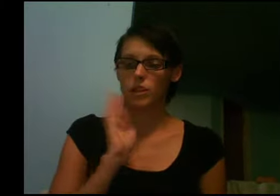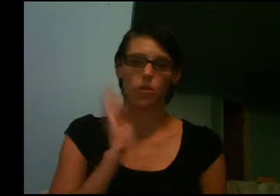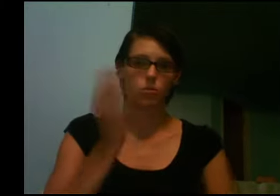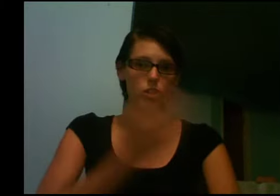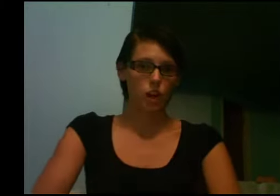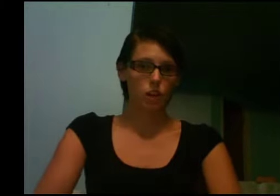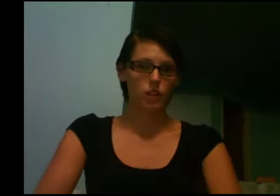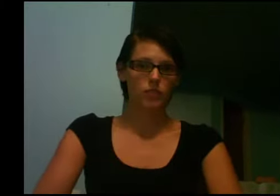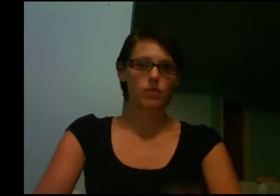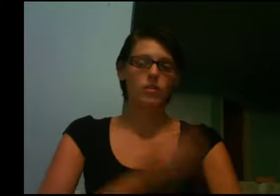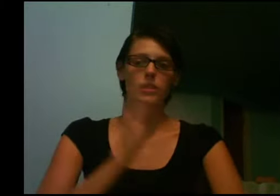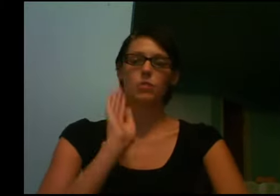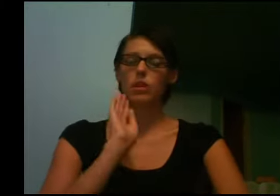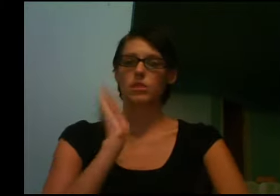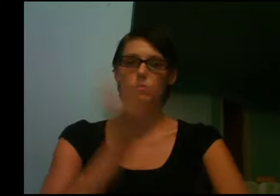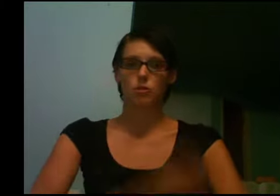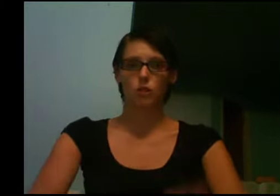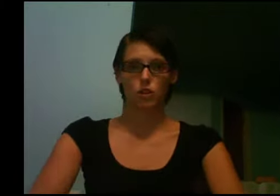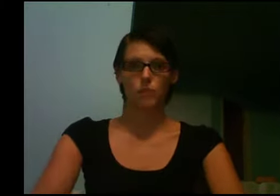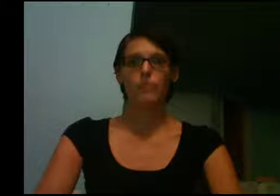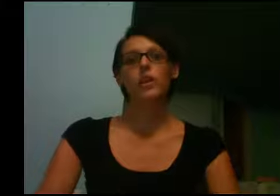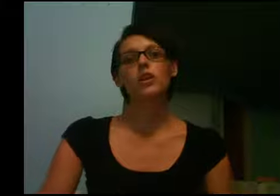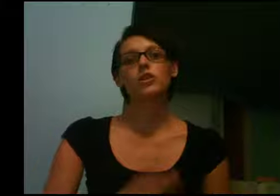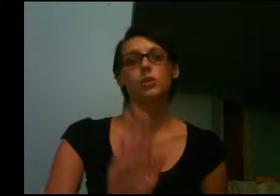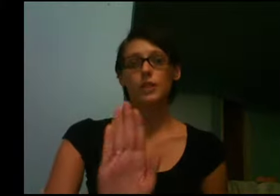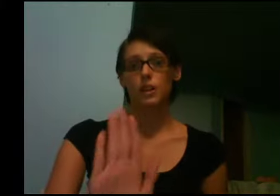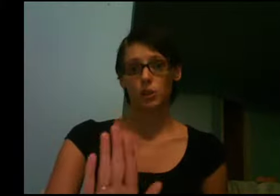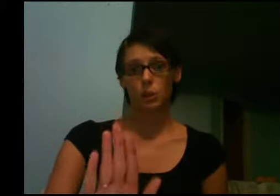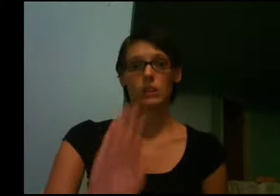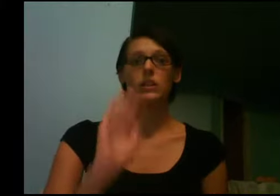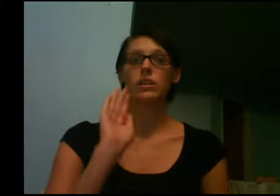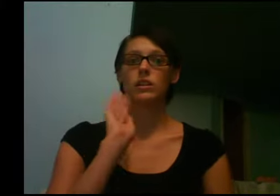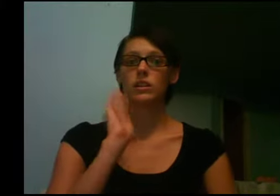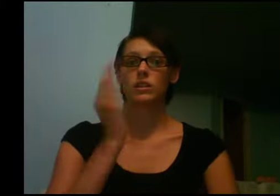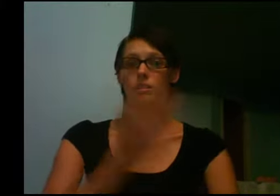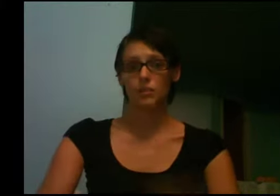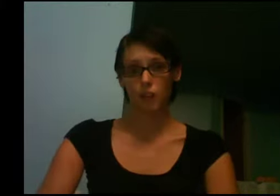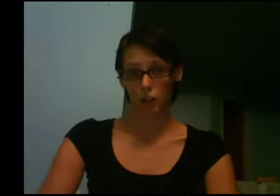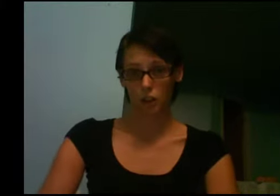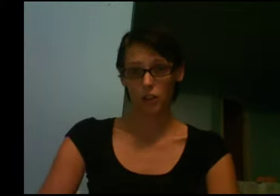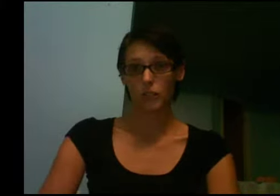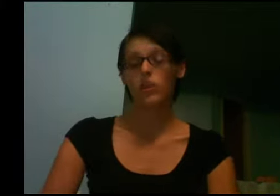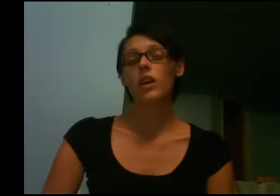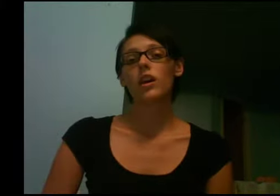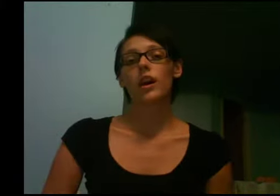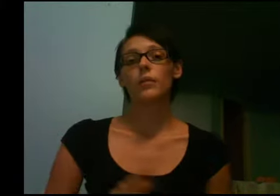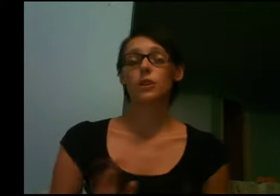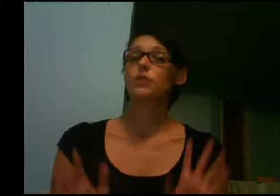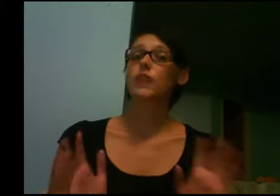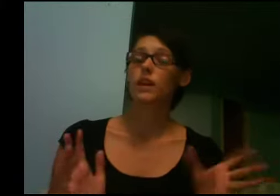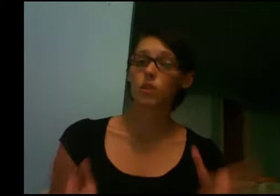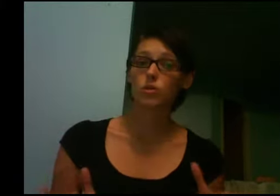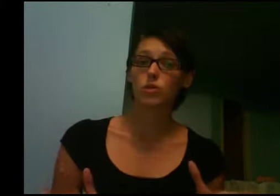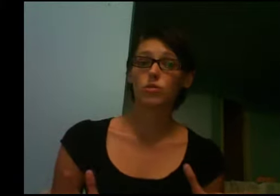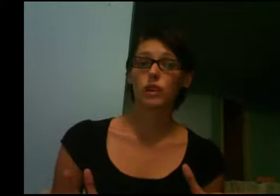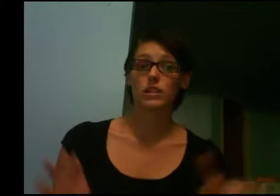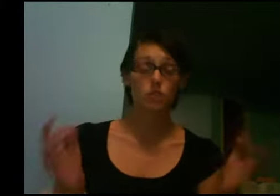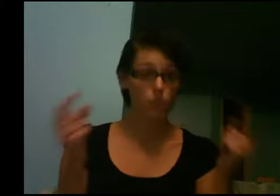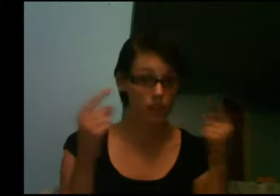So daughter, it's one smooth motion, so you would say your daughter, and when you're saying those two phrases, you always